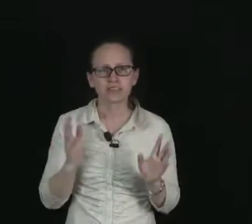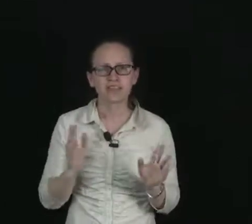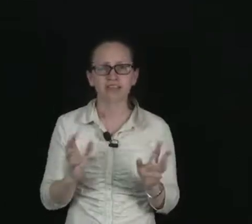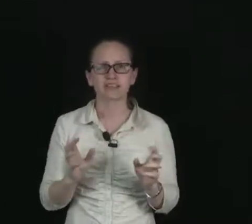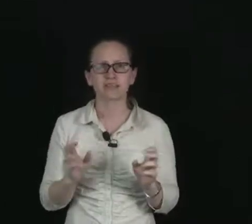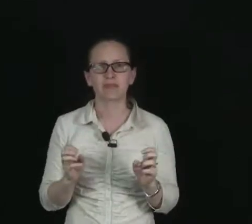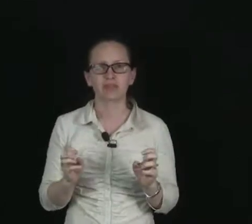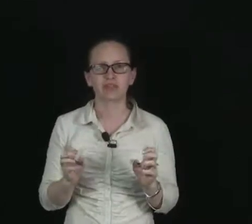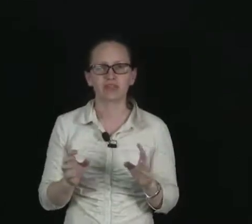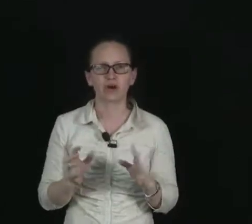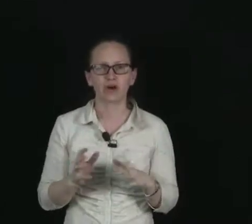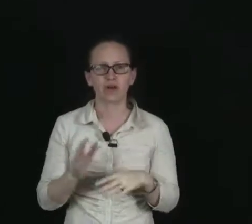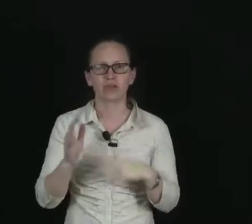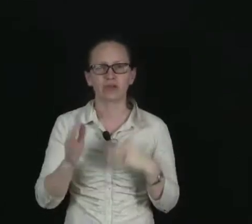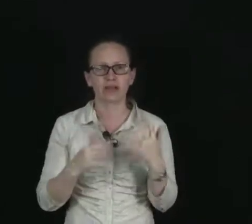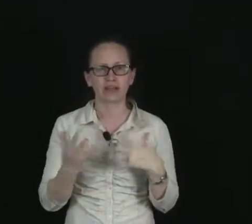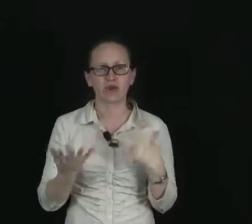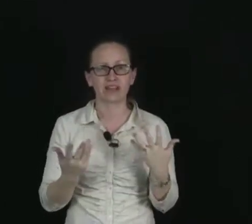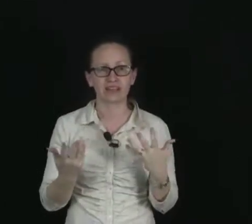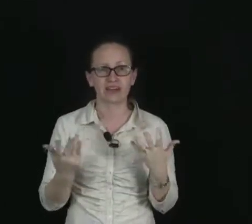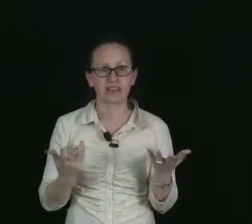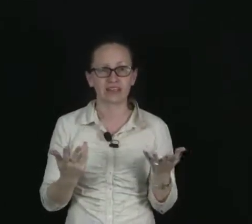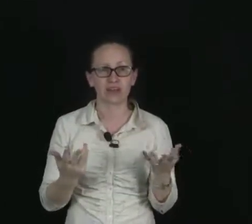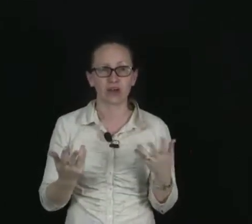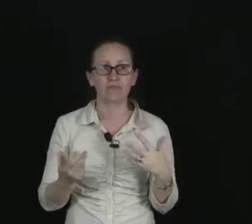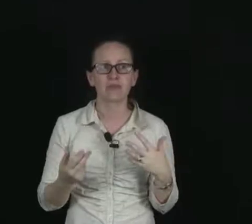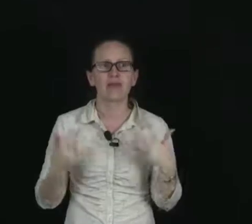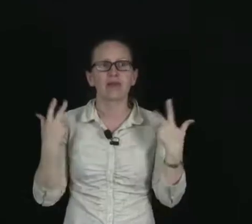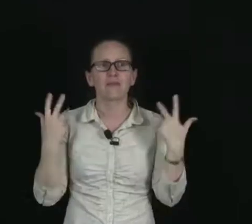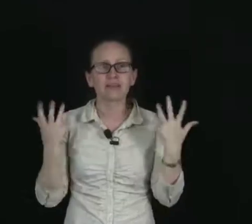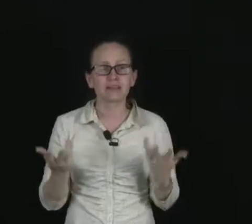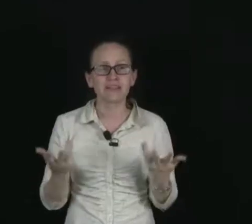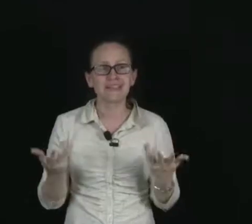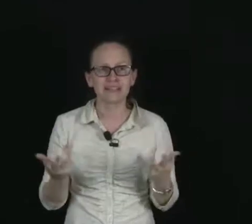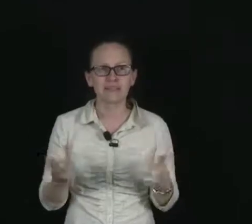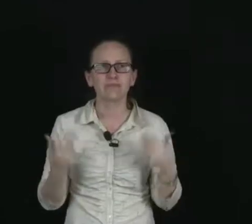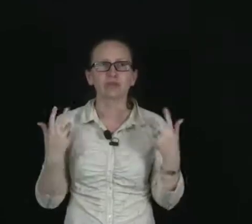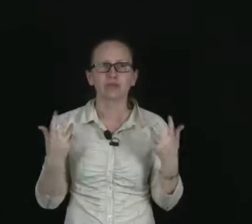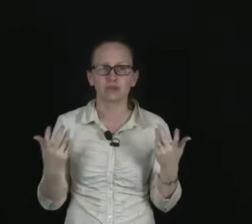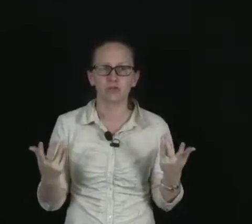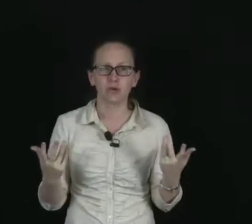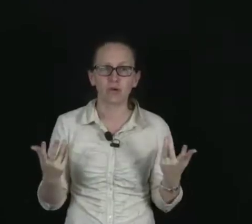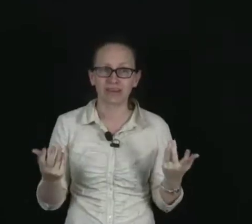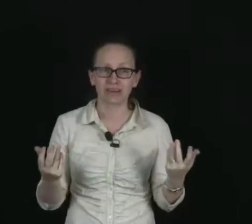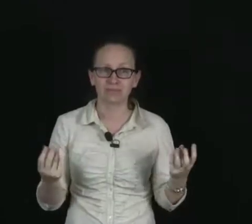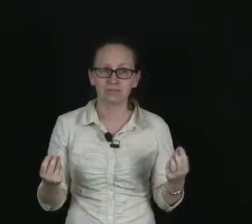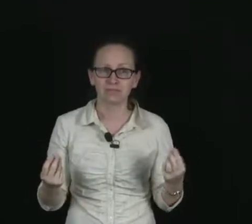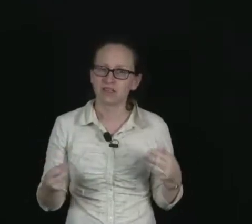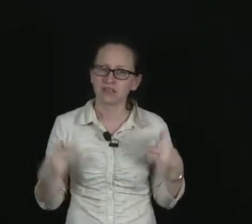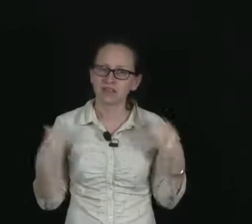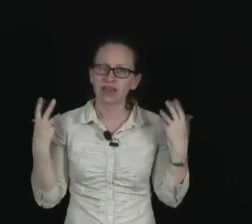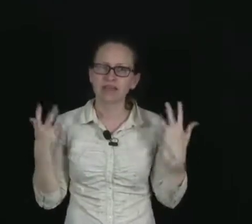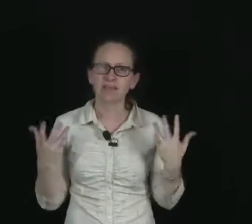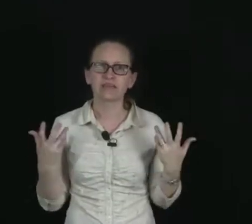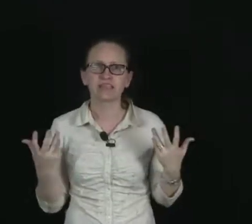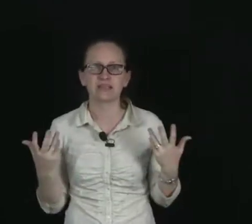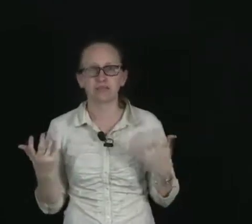detectors make use of the radioactive isotope, americium-241. Now americium